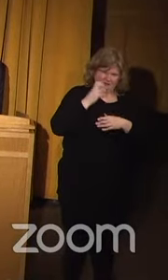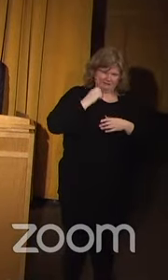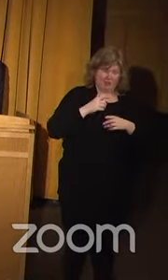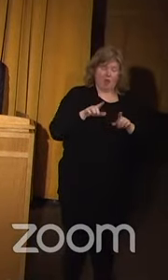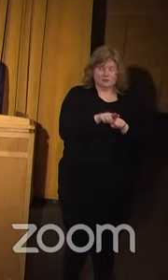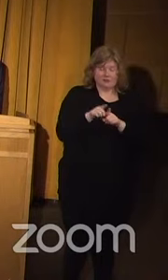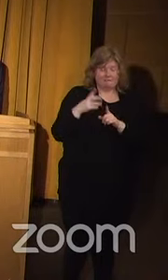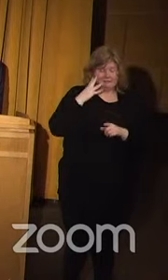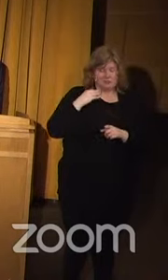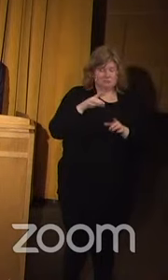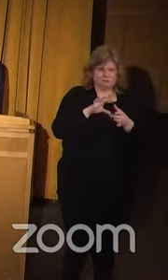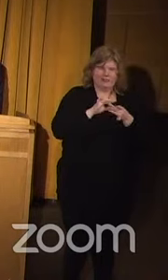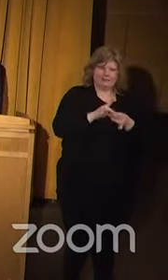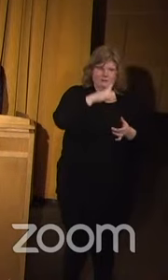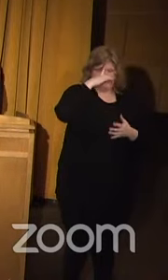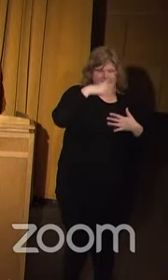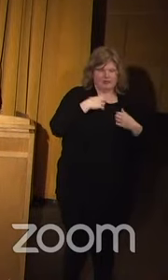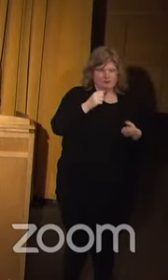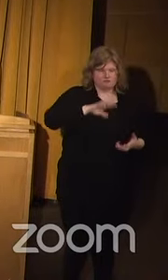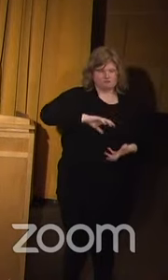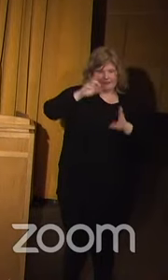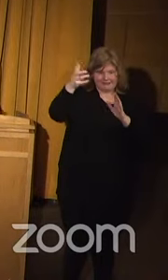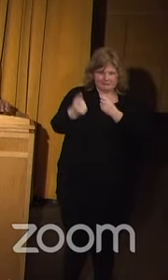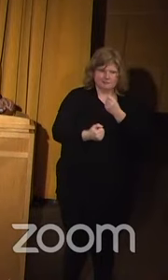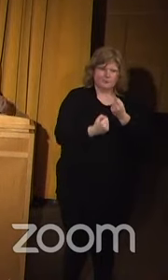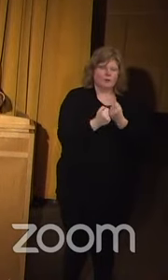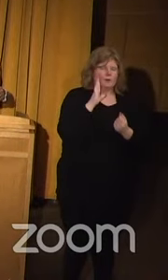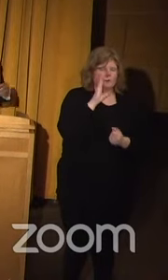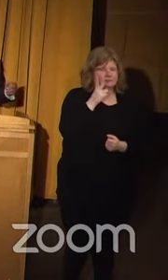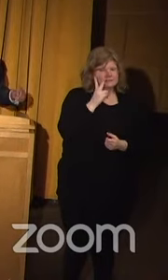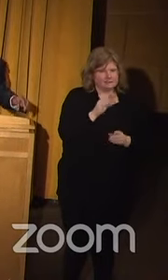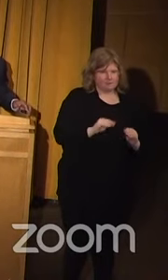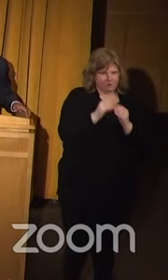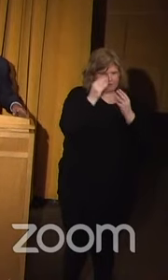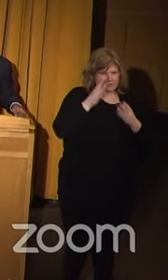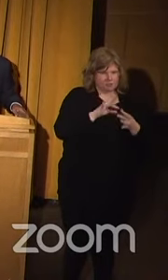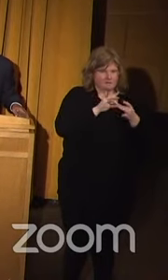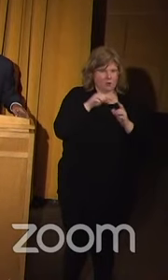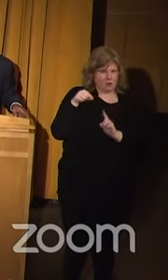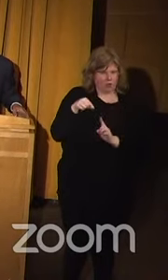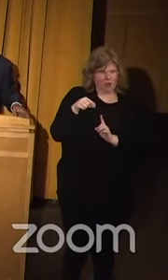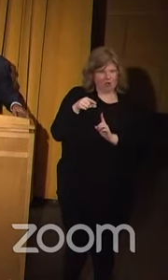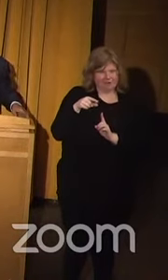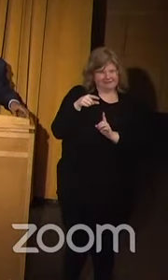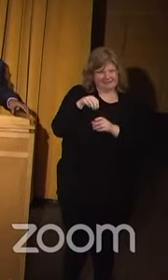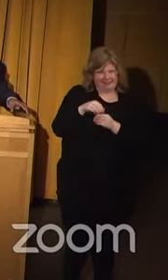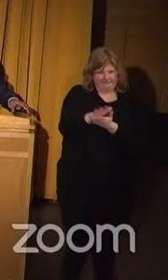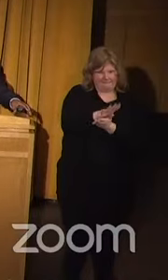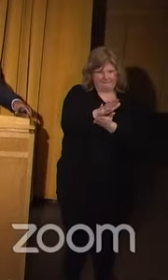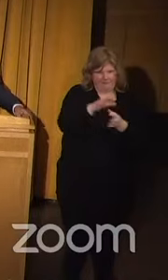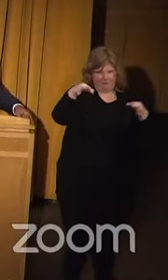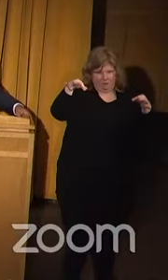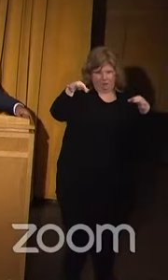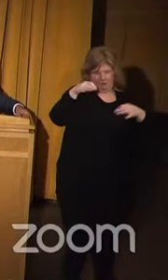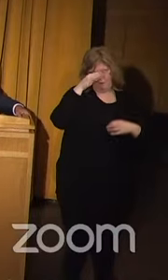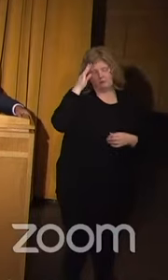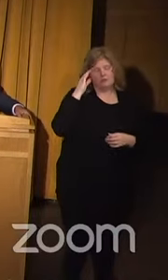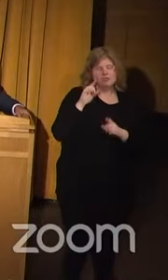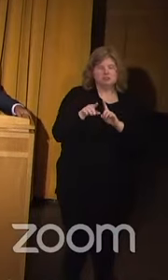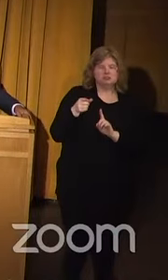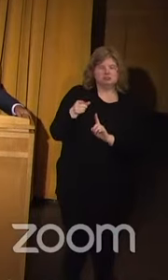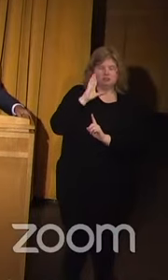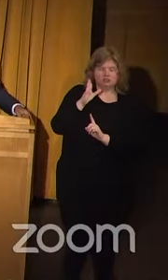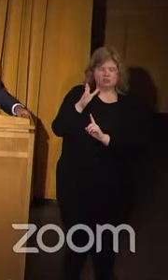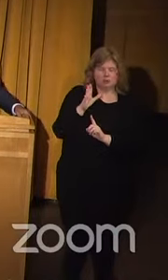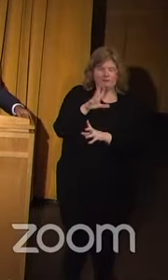in mental health crisis support, and you'll see more information about her and our materials. But she'll